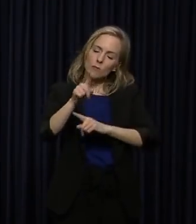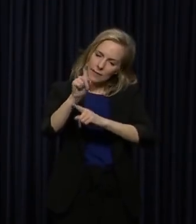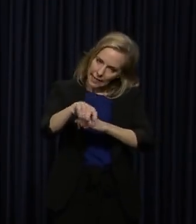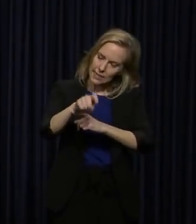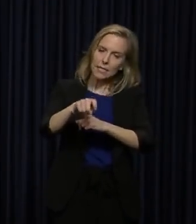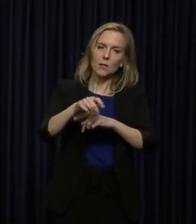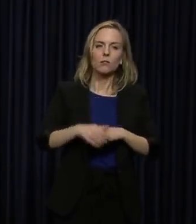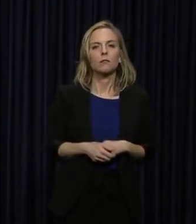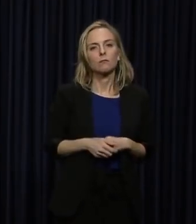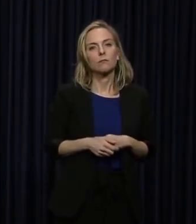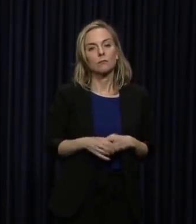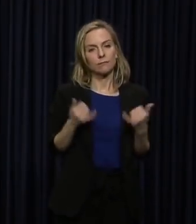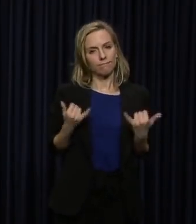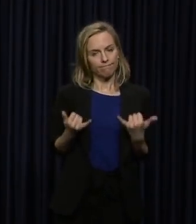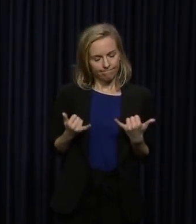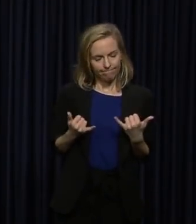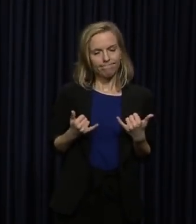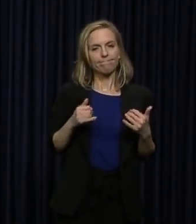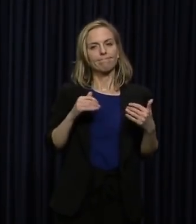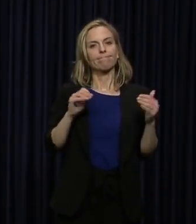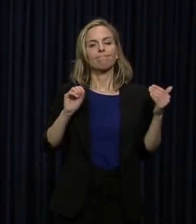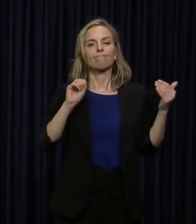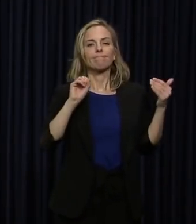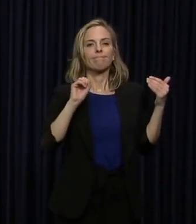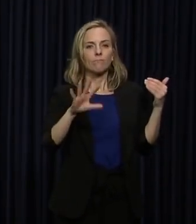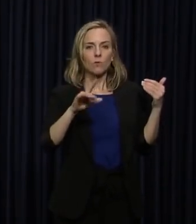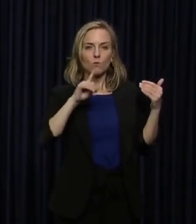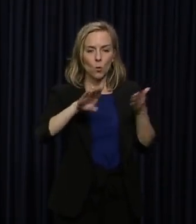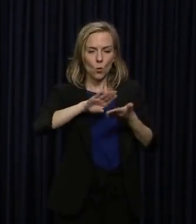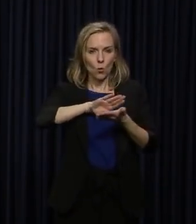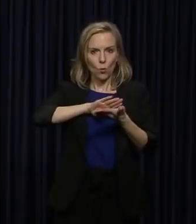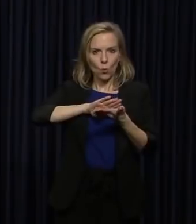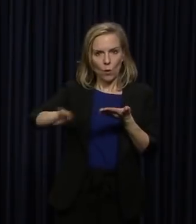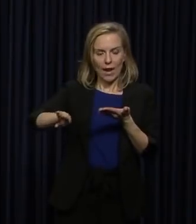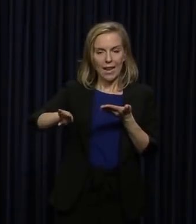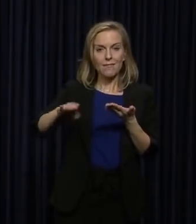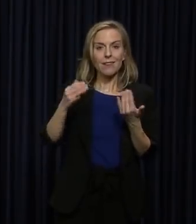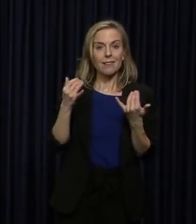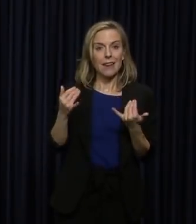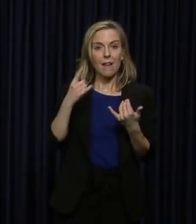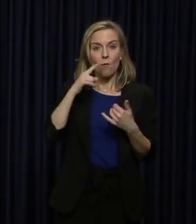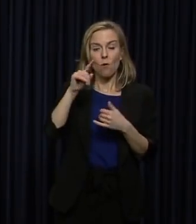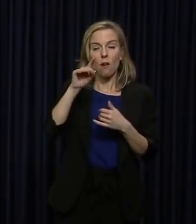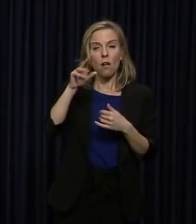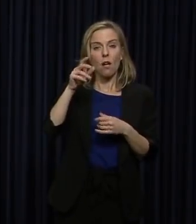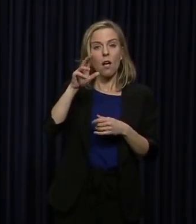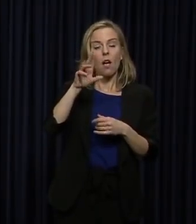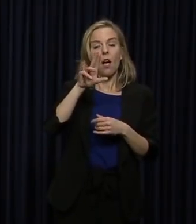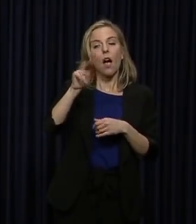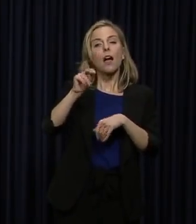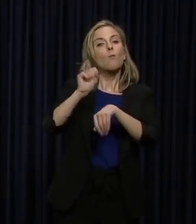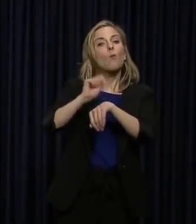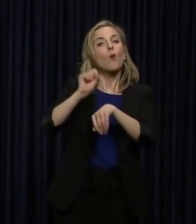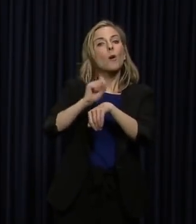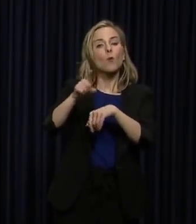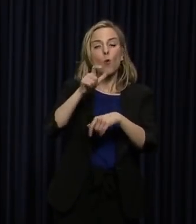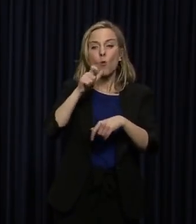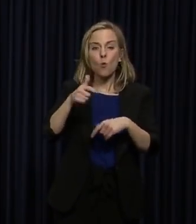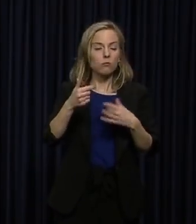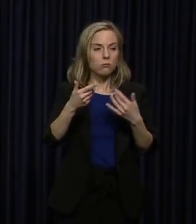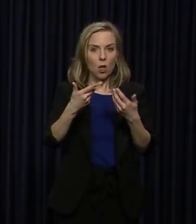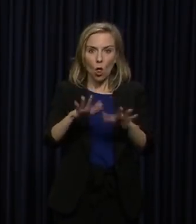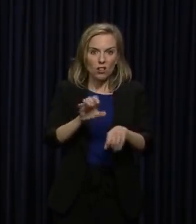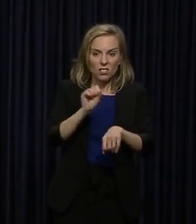necessary one. Today, we're also going to take the steps to waive the waiting period for unemployment for folks that are losing their